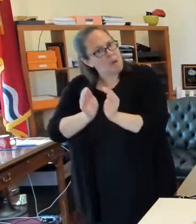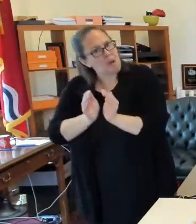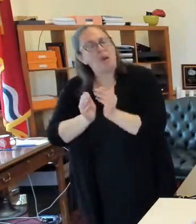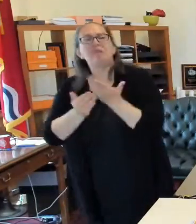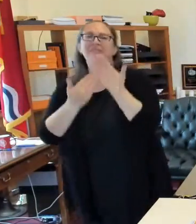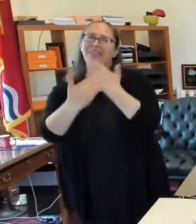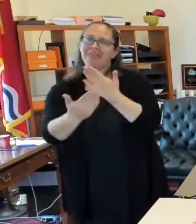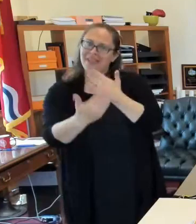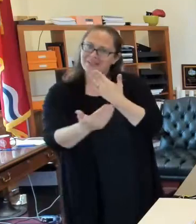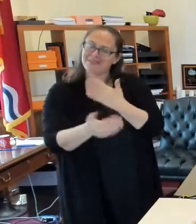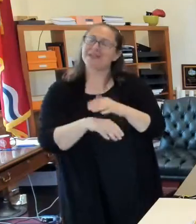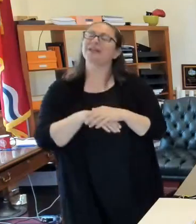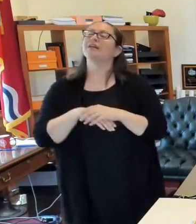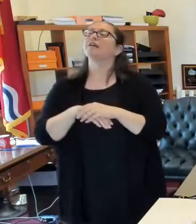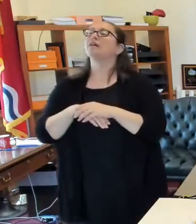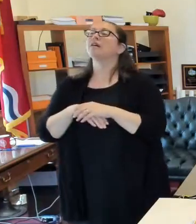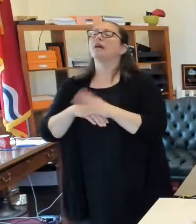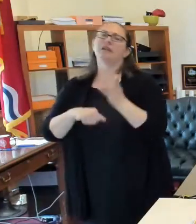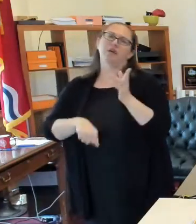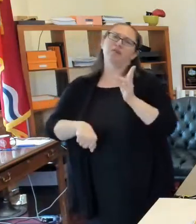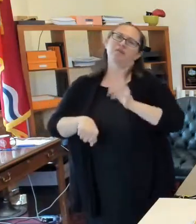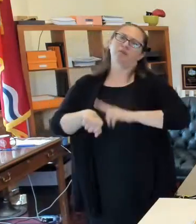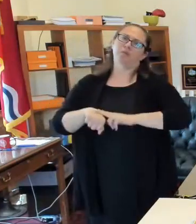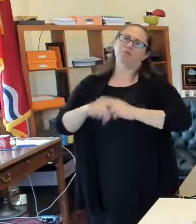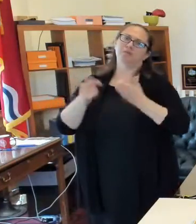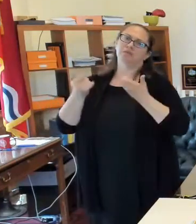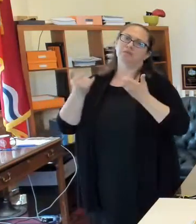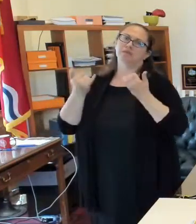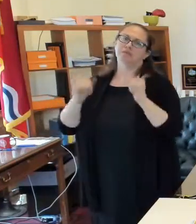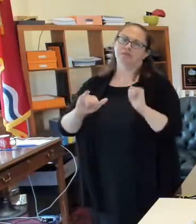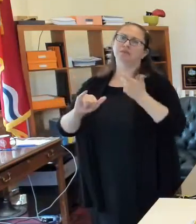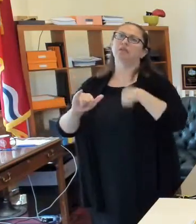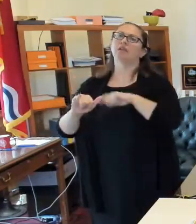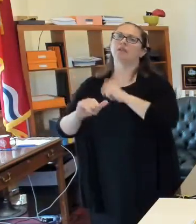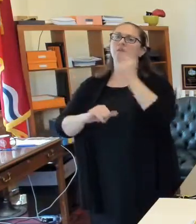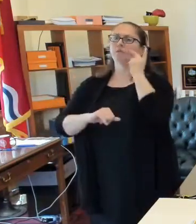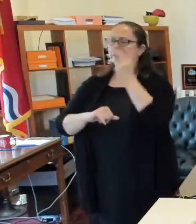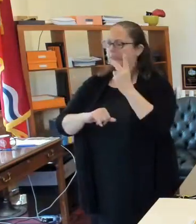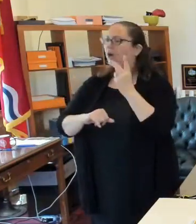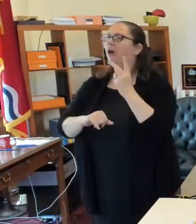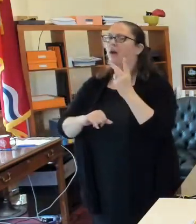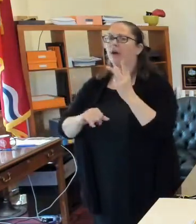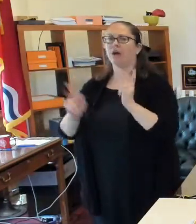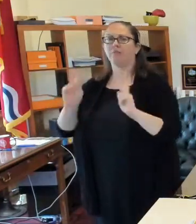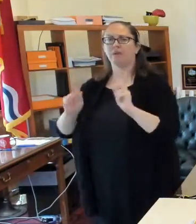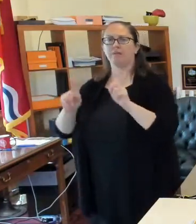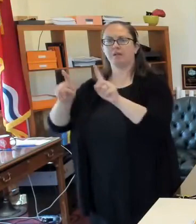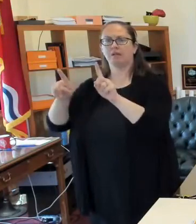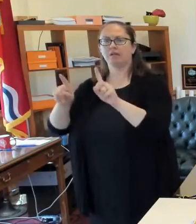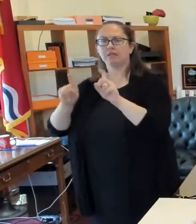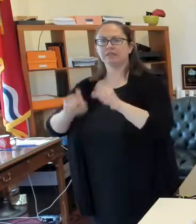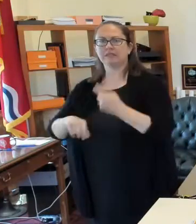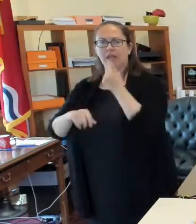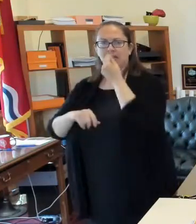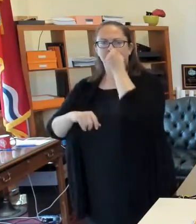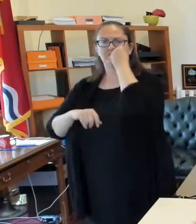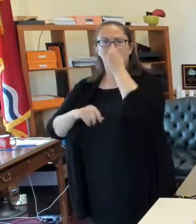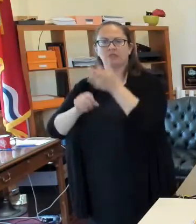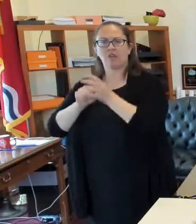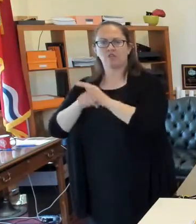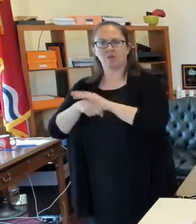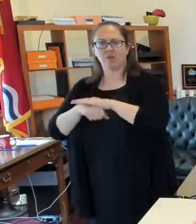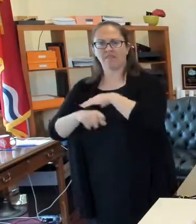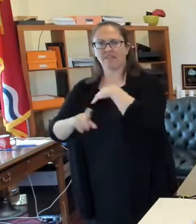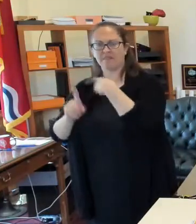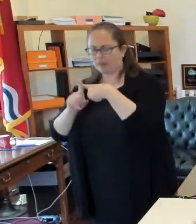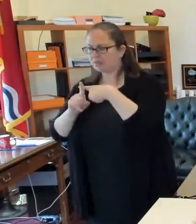we are continuing to see a number of the positive cases are among people that are under